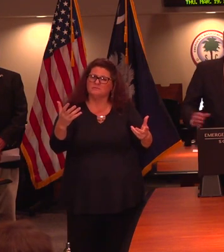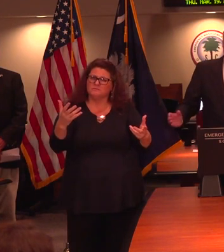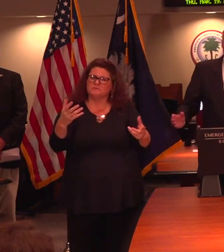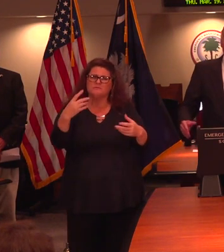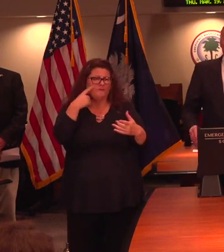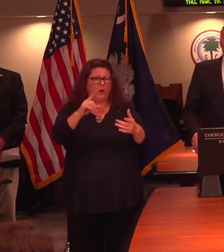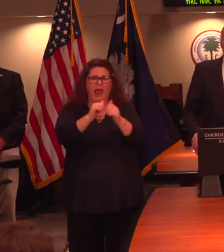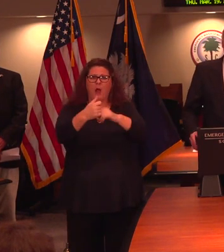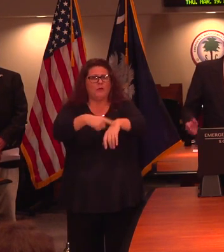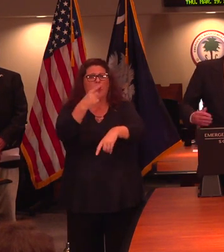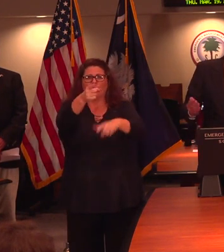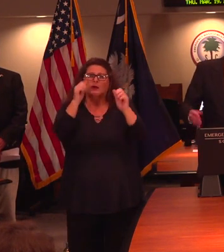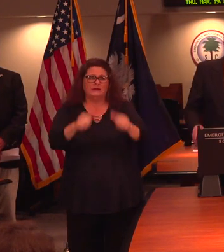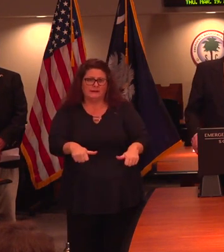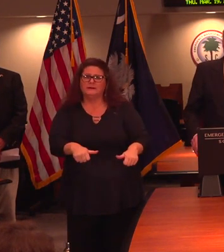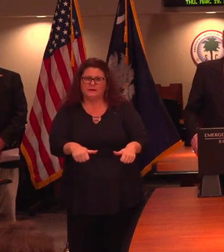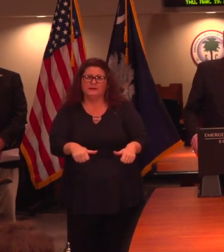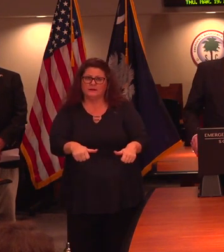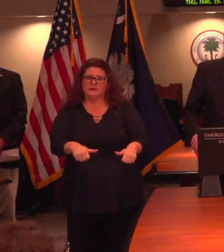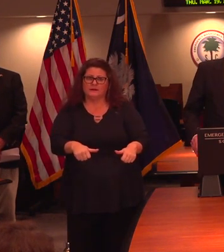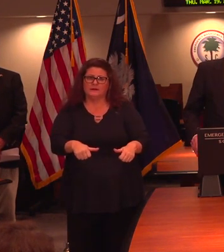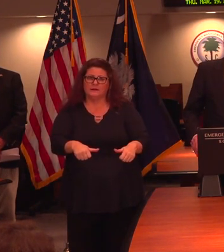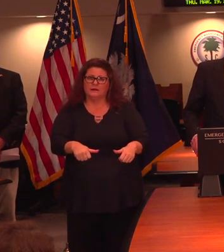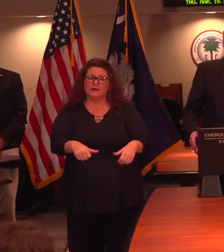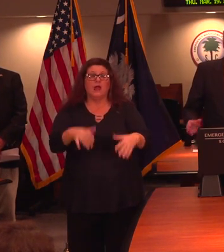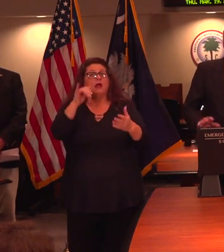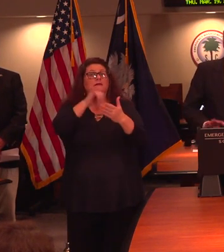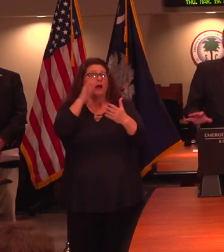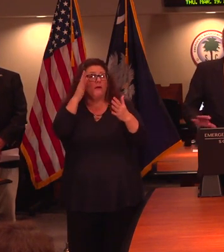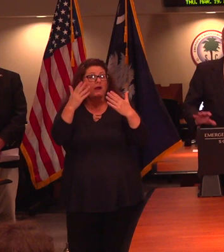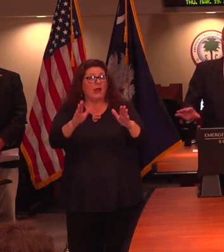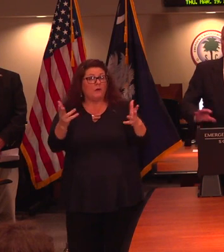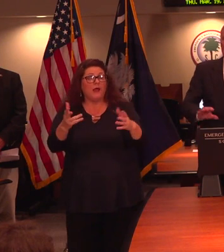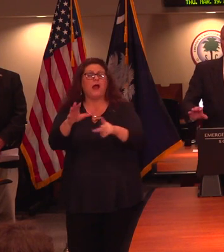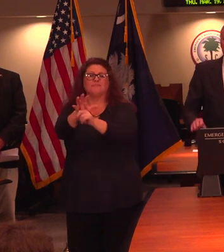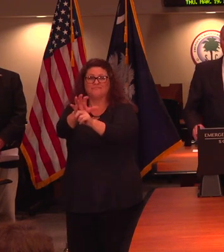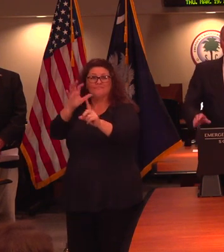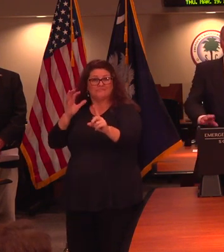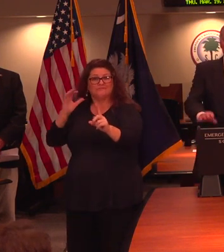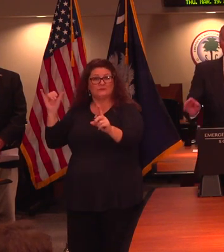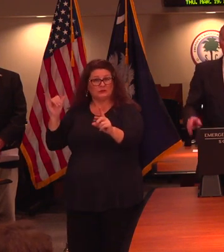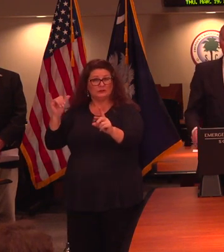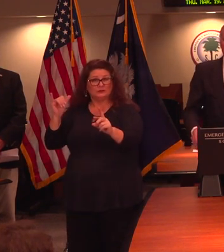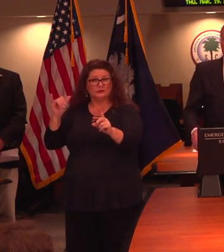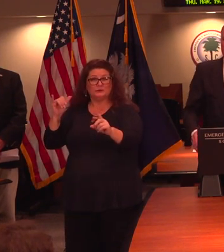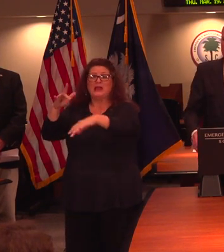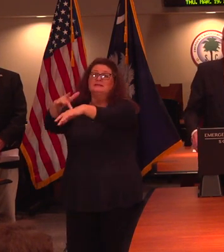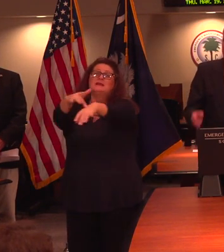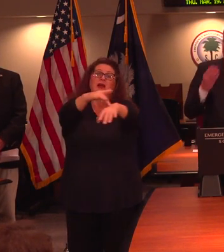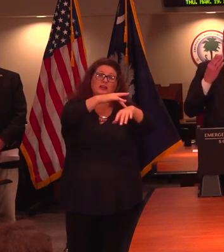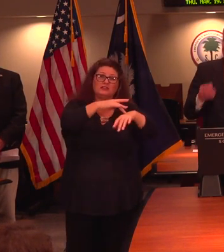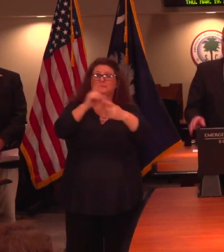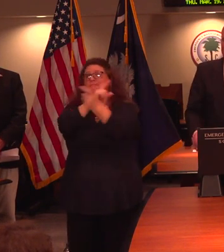And that automatically provides the social distancing that we're talking about and the lack of contact with other people, touching things that